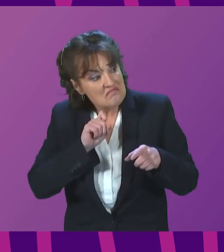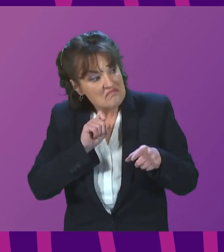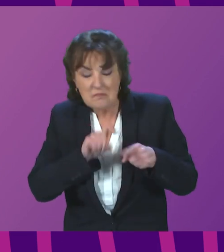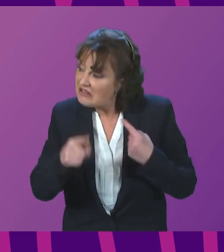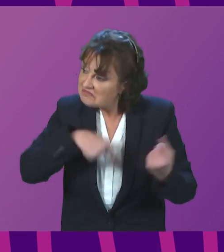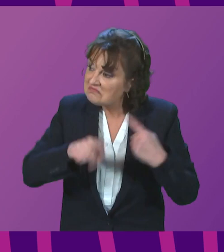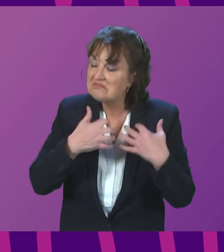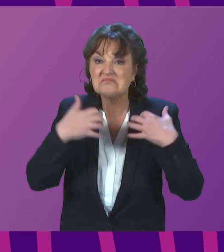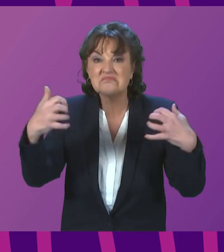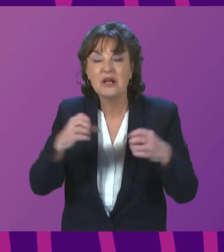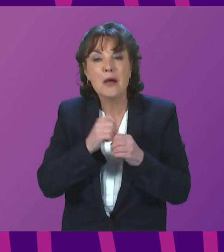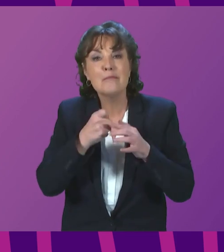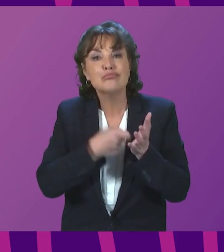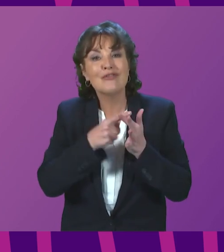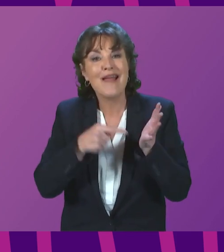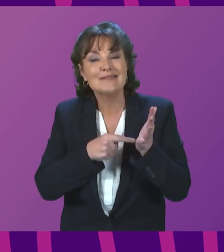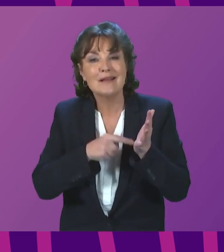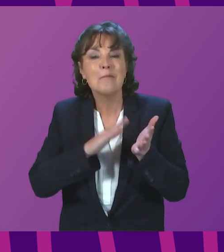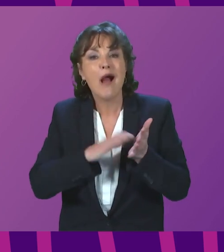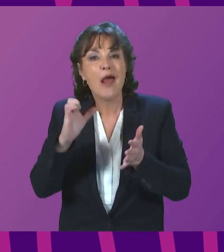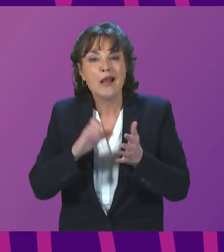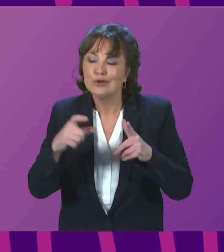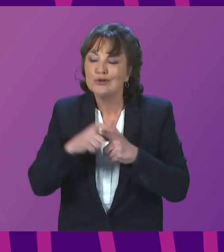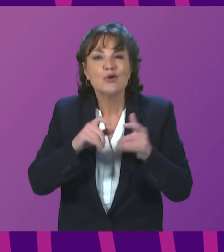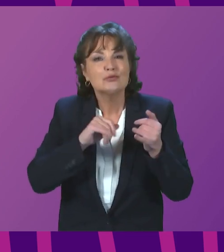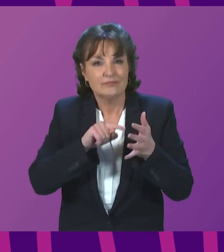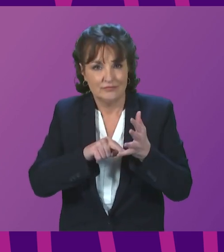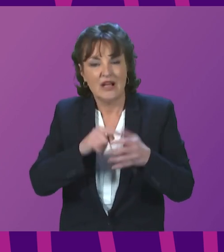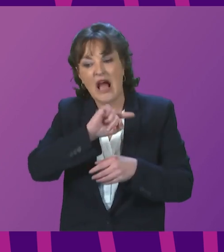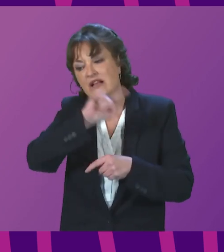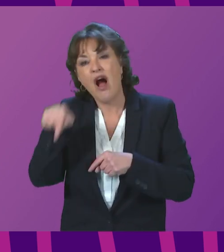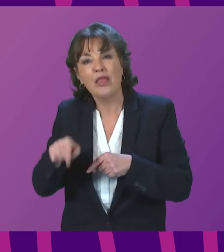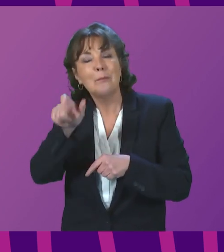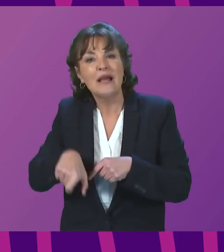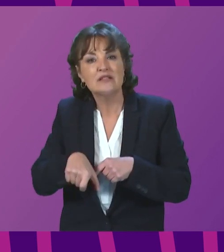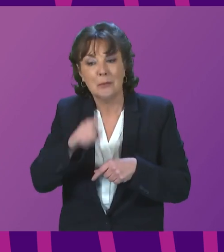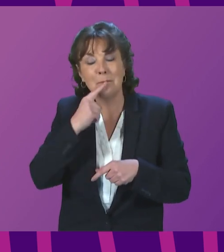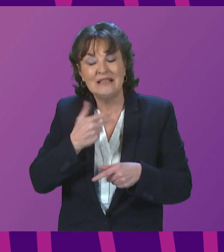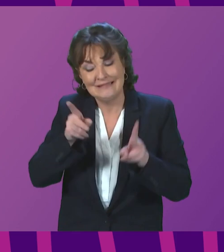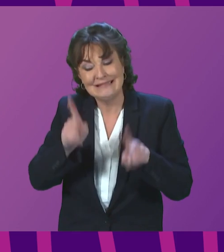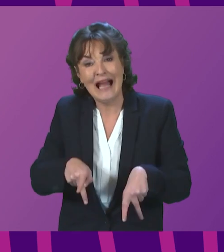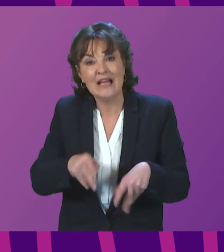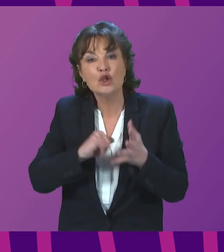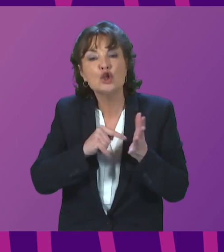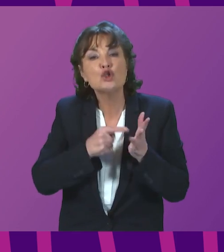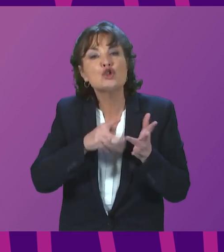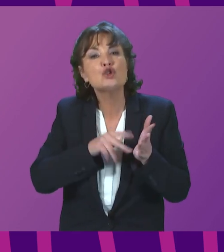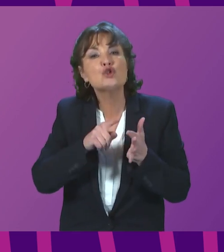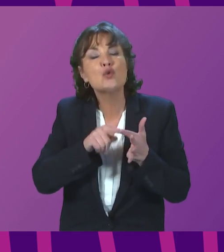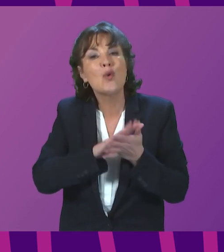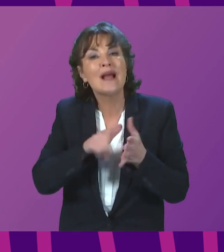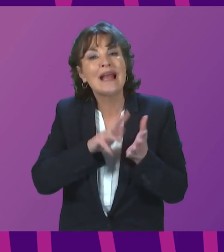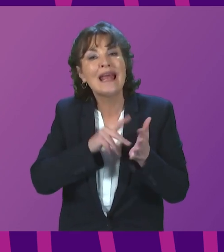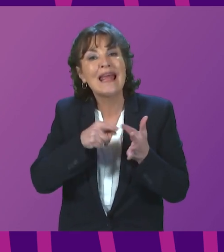McCulloch, Donald Diney and Christopher Stookbury, who died in the Stonehaven rail crash in 2020. Their deaths were a